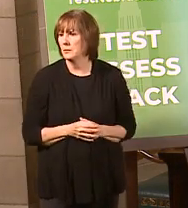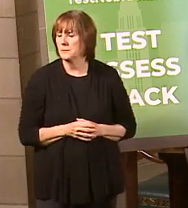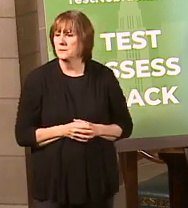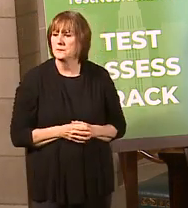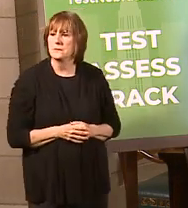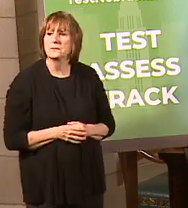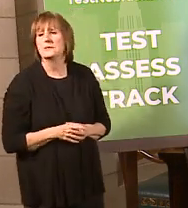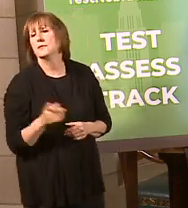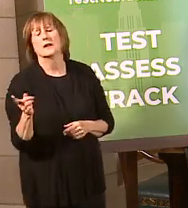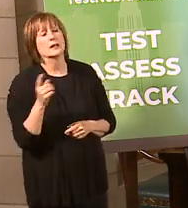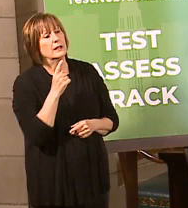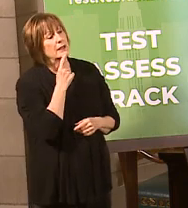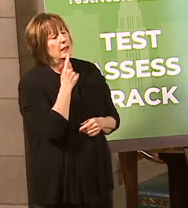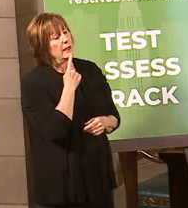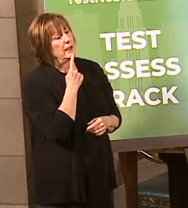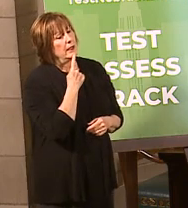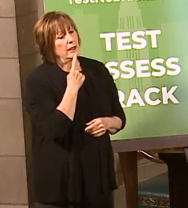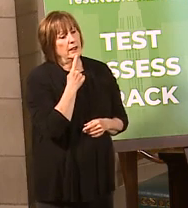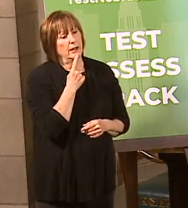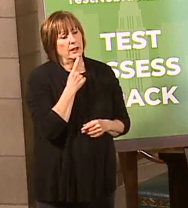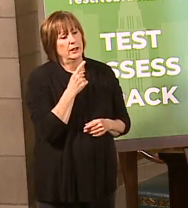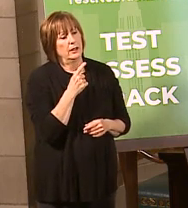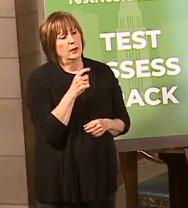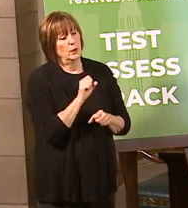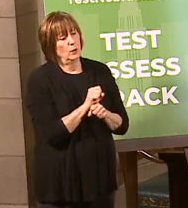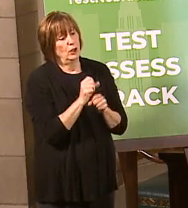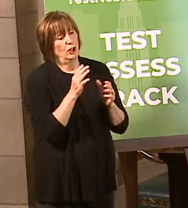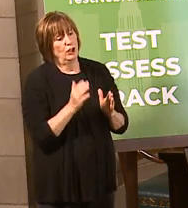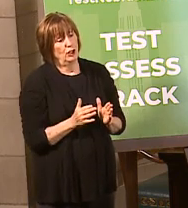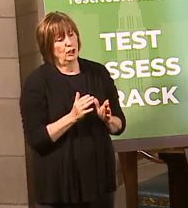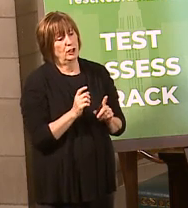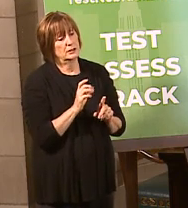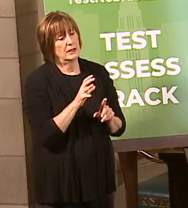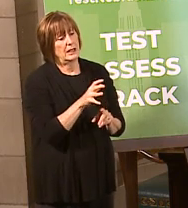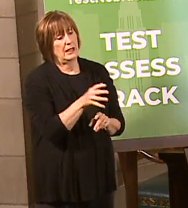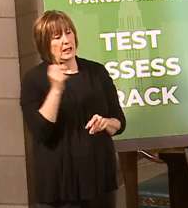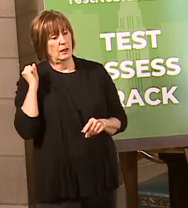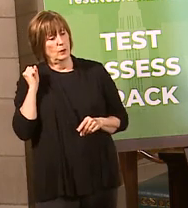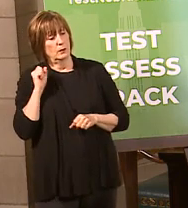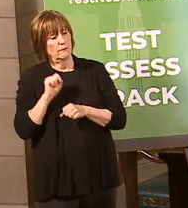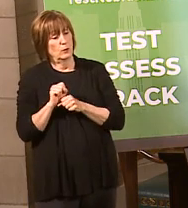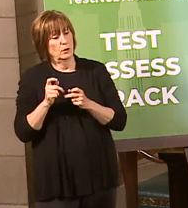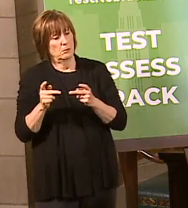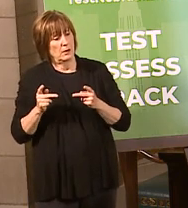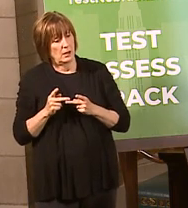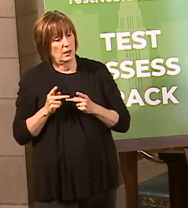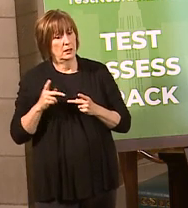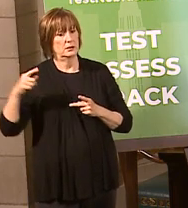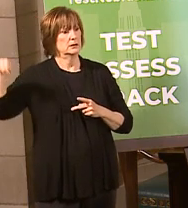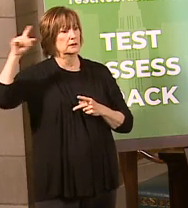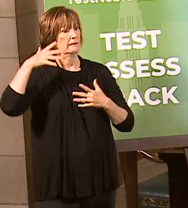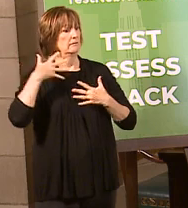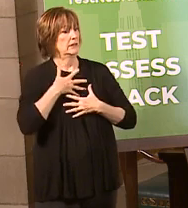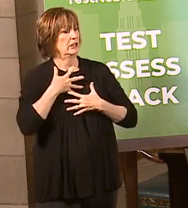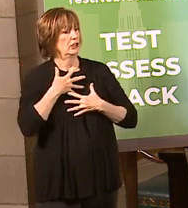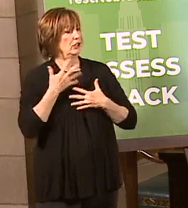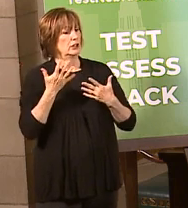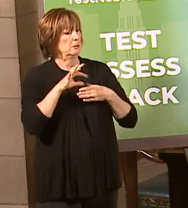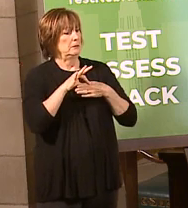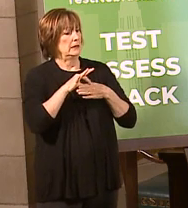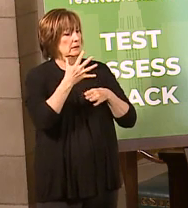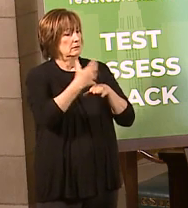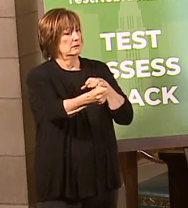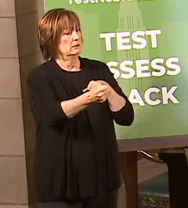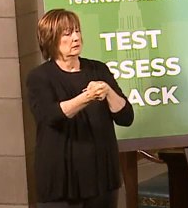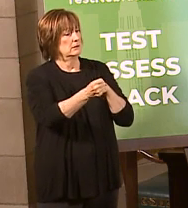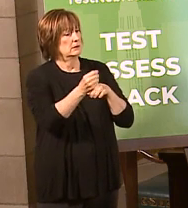The strain, though, with workers being taken out of the workplace is put into this, you know, fear of there won't be meat at the store. So